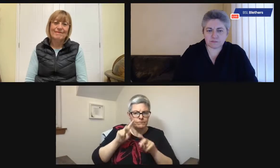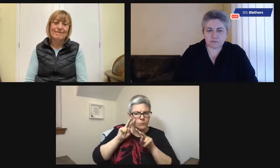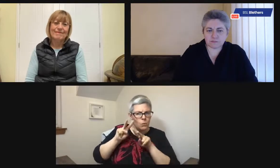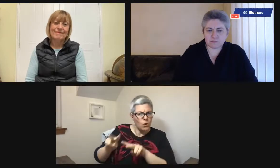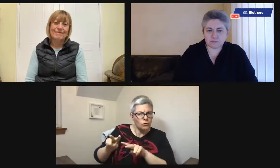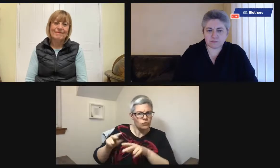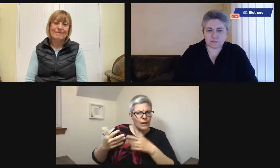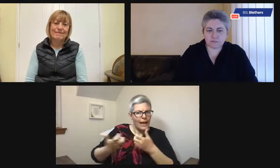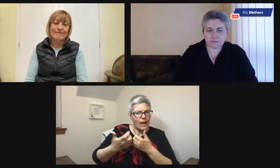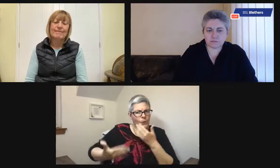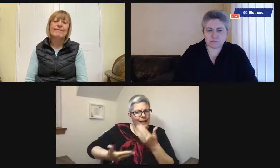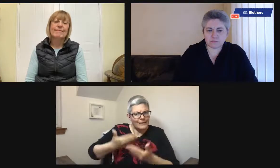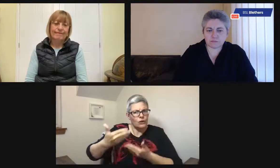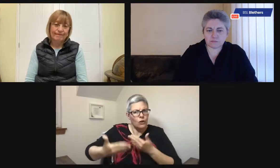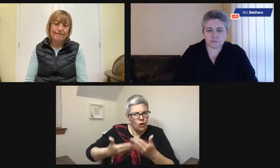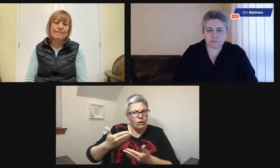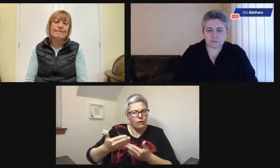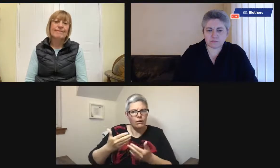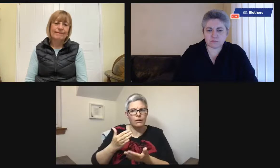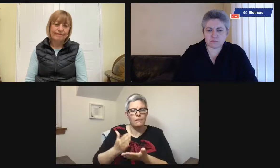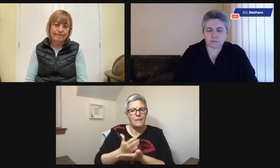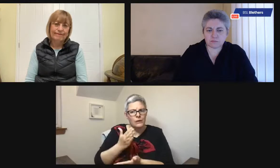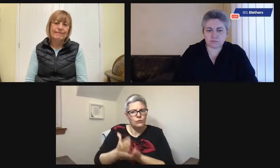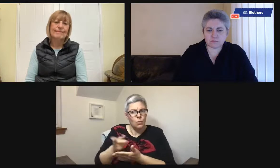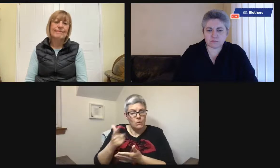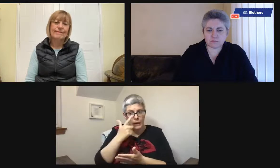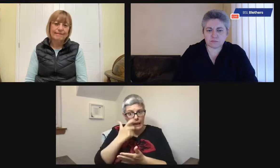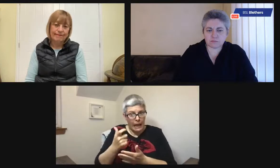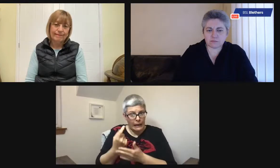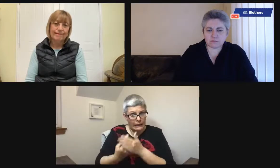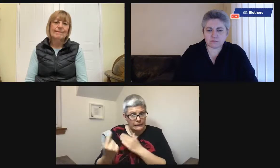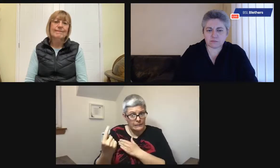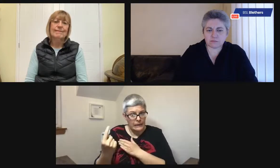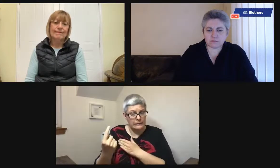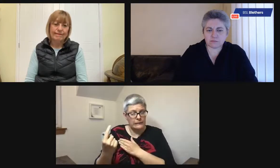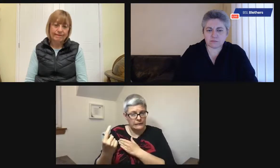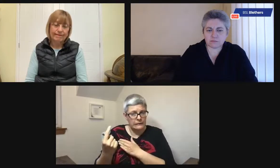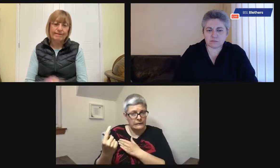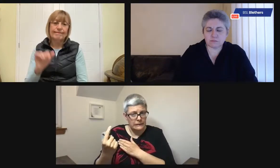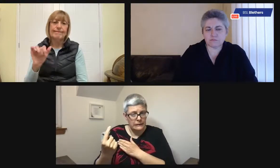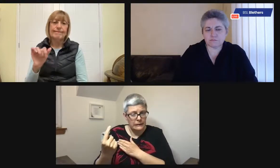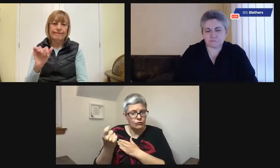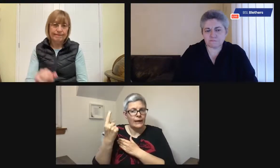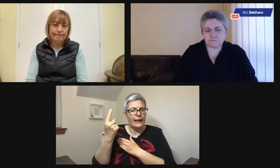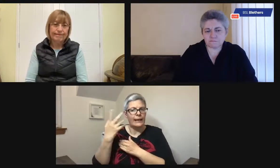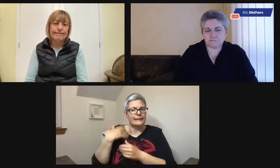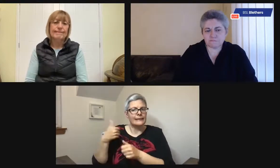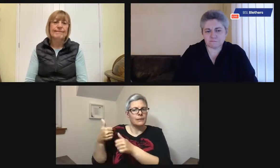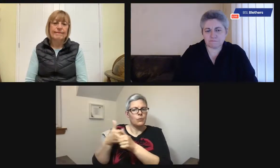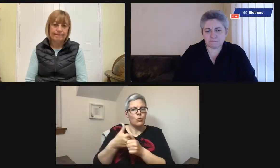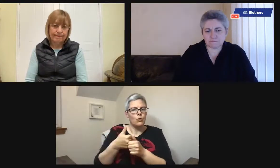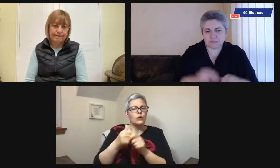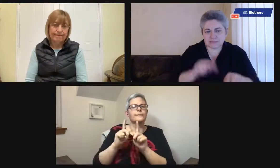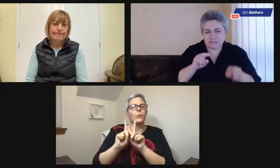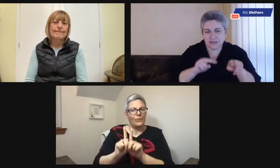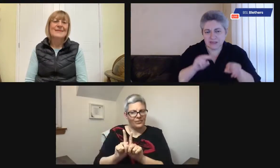continually keep an eye on what's going on with that person with dementia and the level of